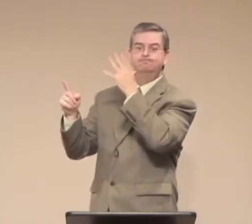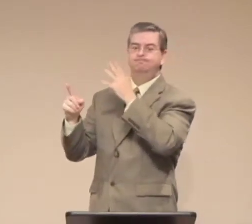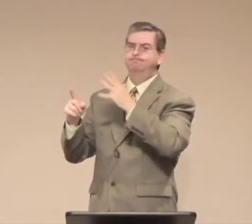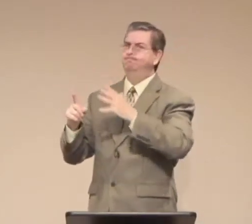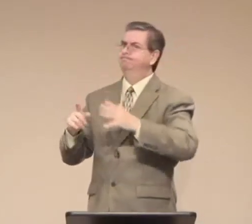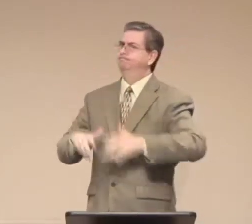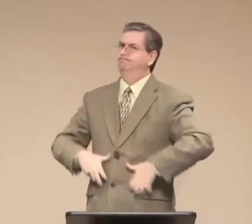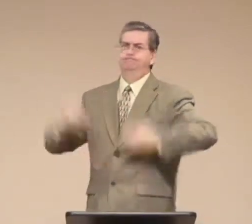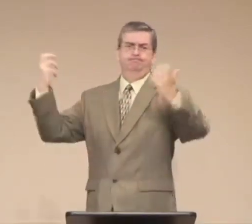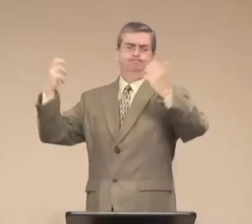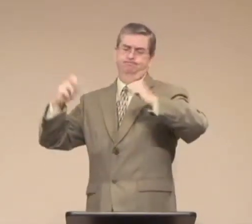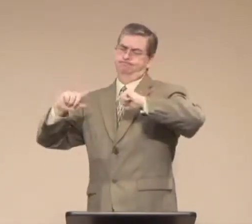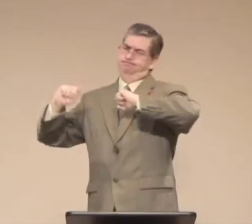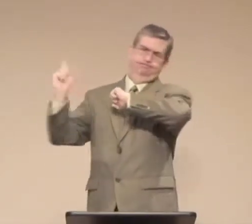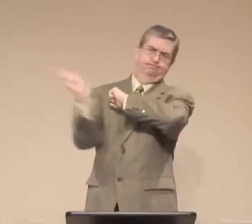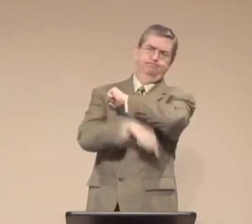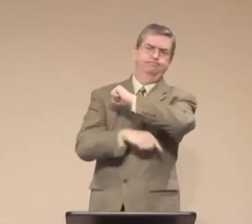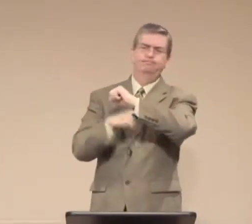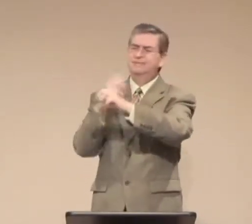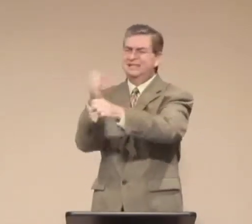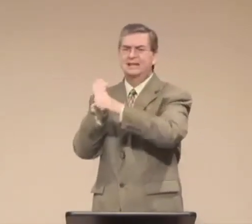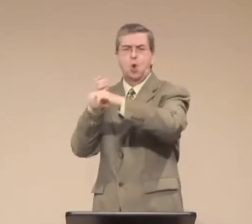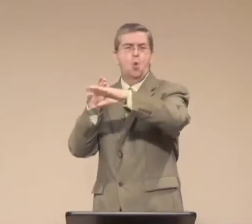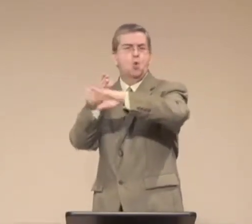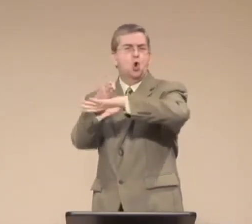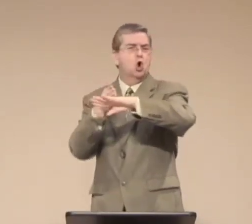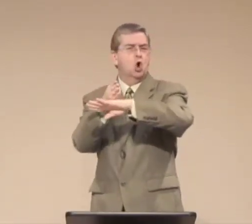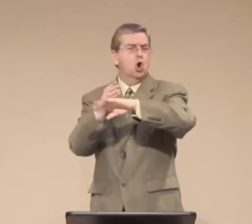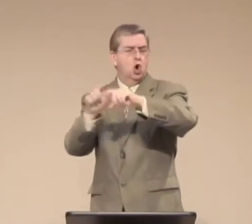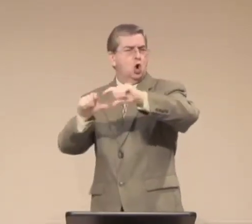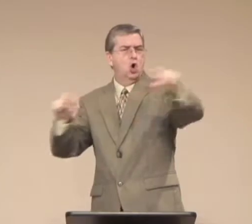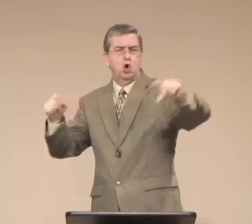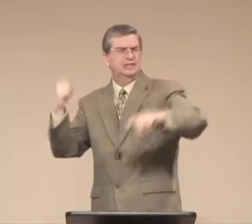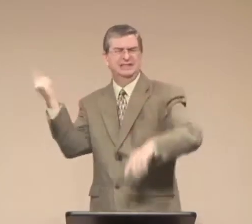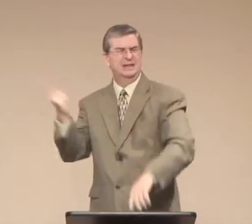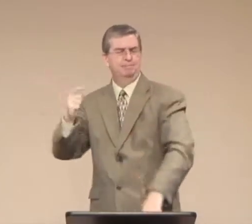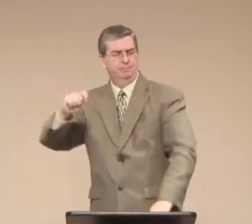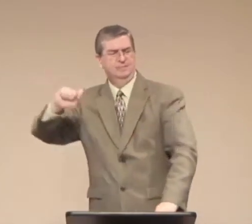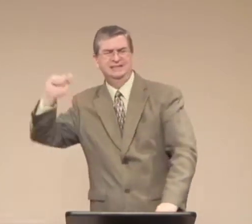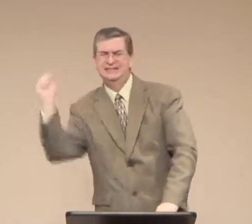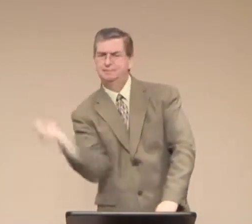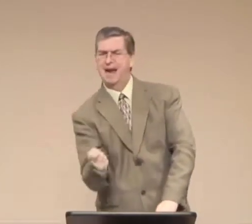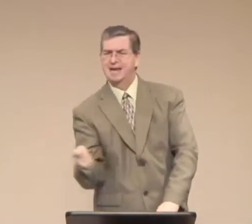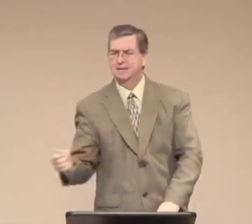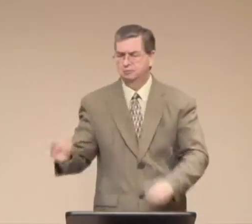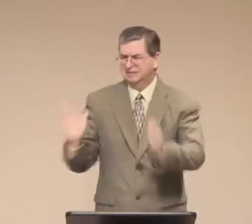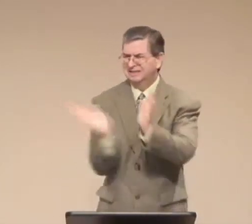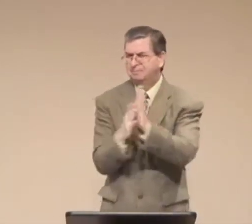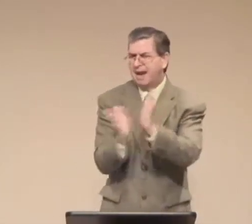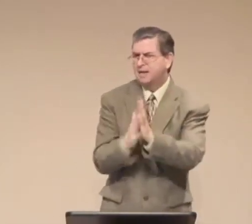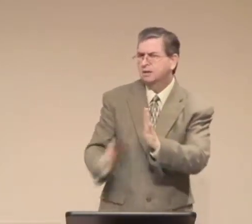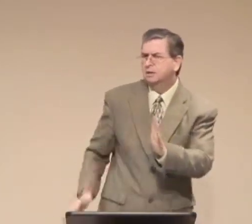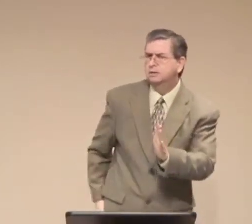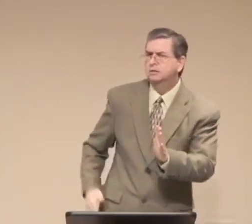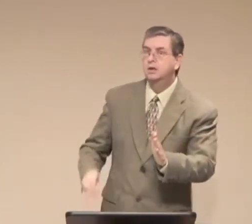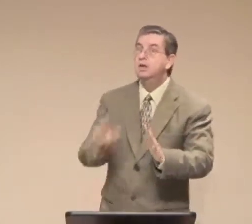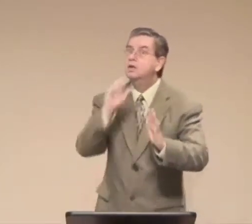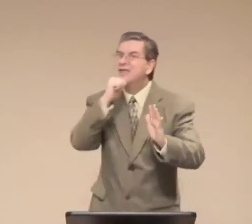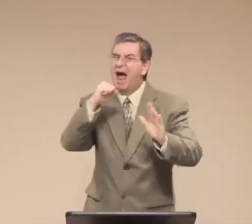And my mom, she got angry and hadn't disciplined me. Well, she got something to spank me with.